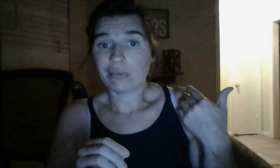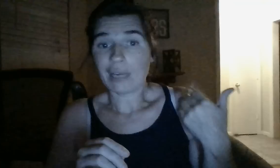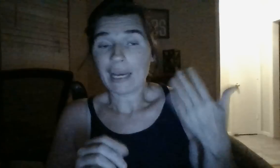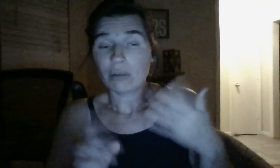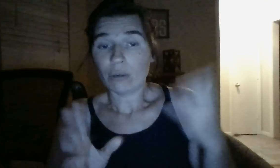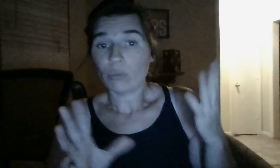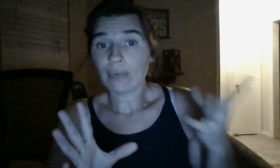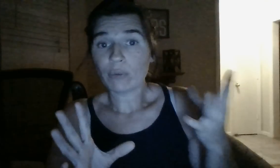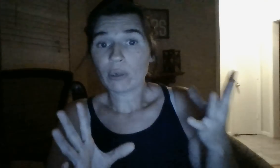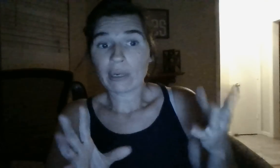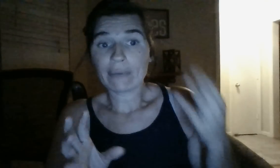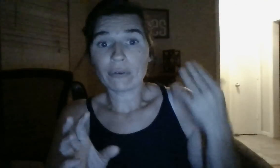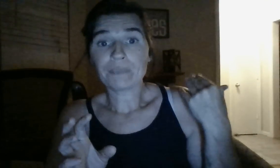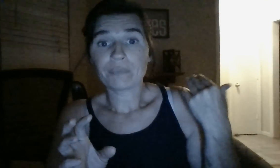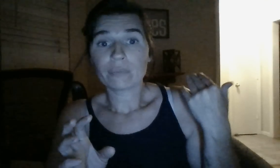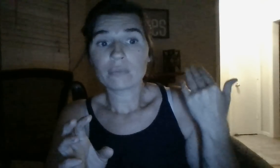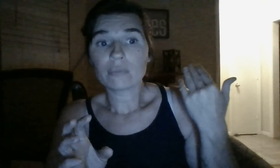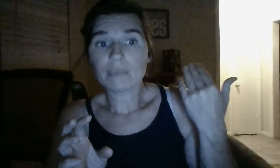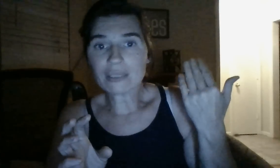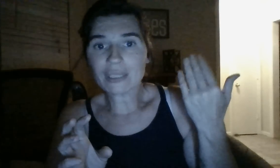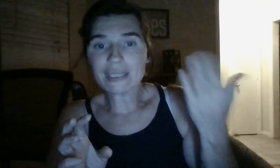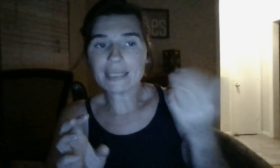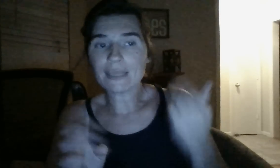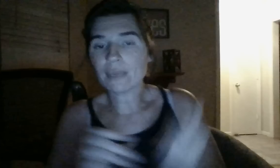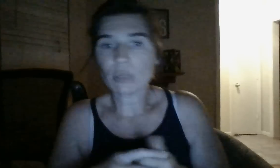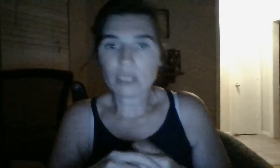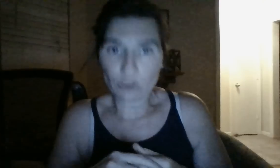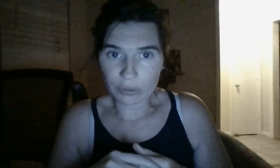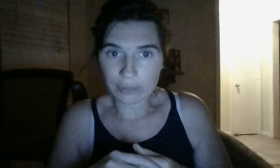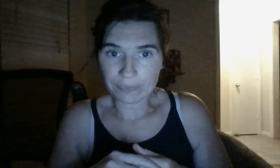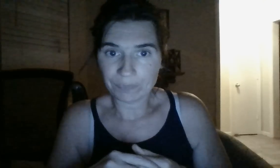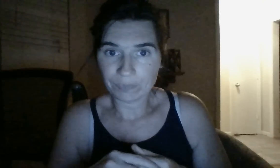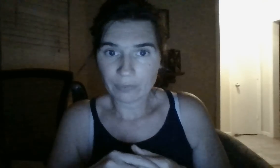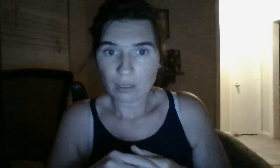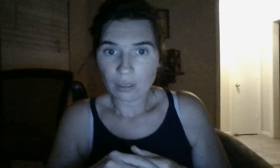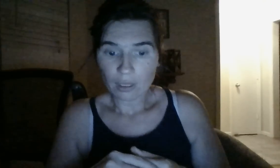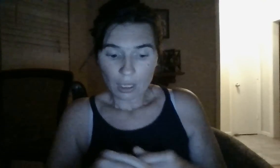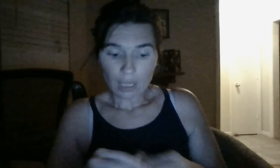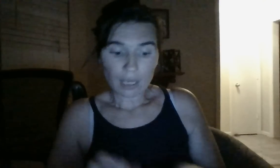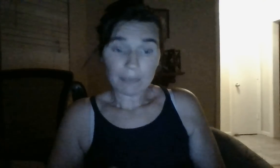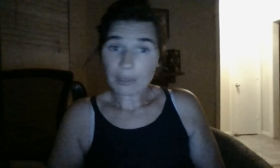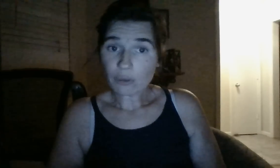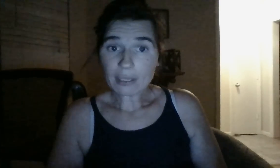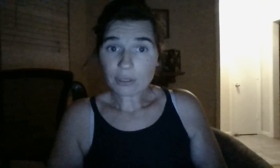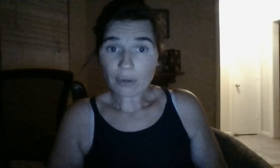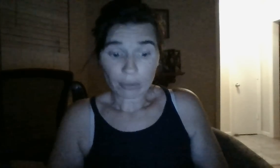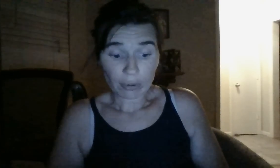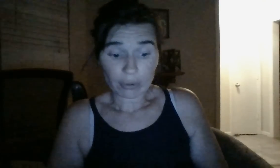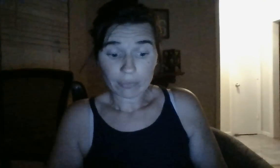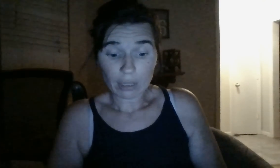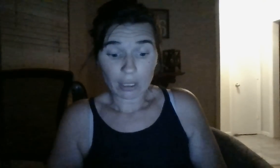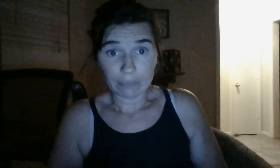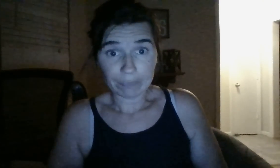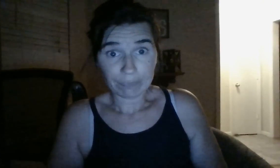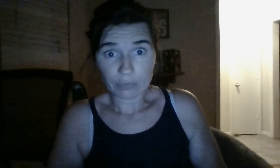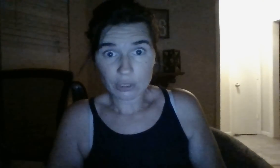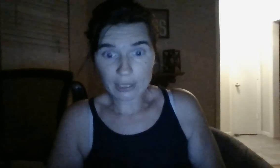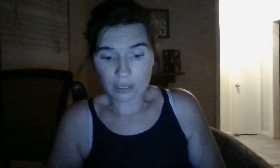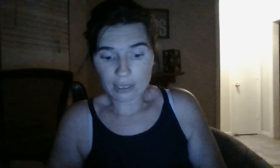I don't know. Whatever, whatever, whatever. Basically, take something that wasn't yours. But, they're about to turn on her. Just saying, just